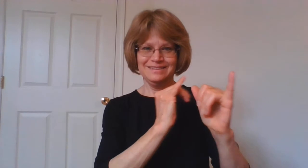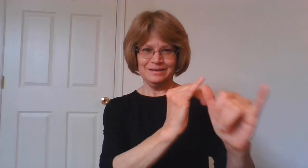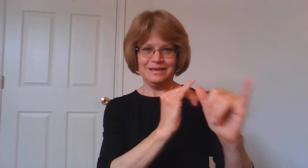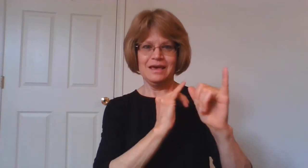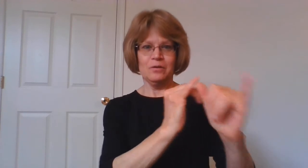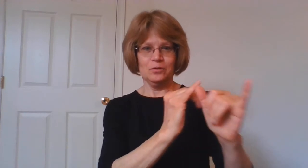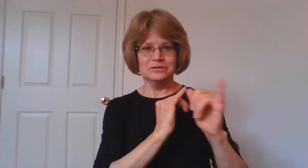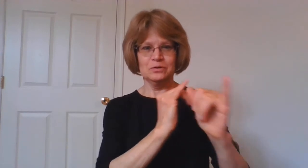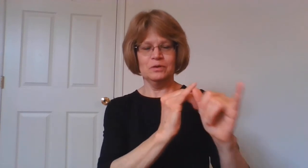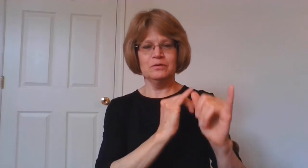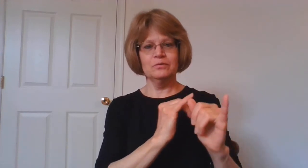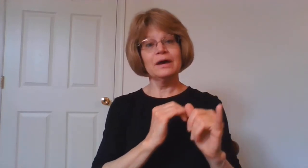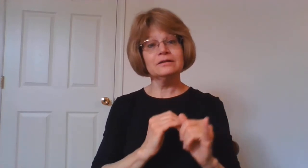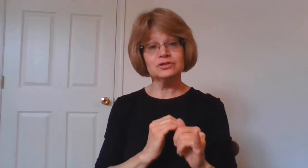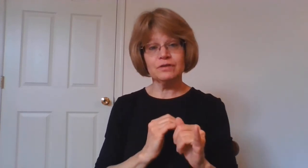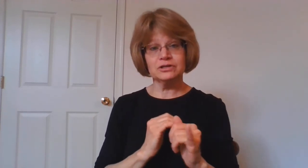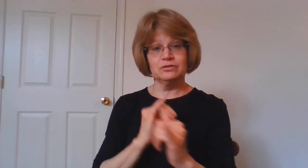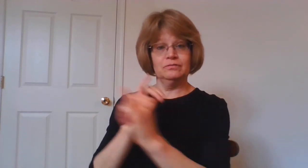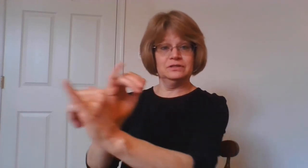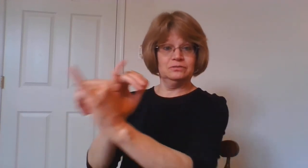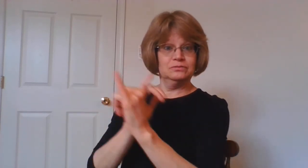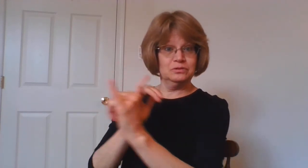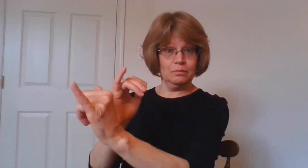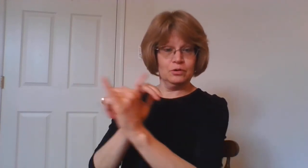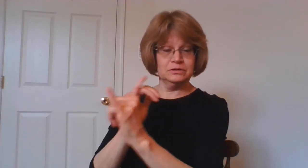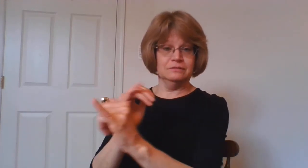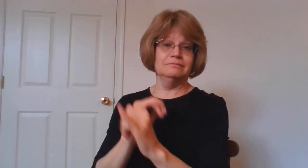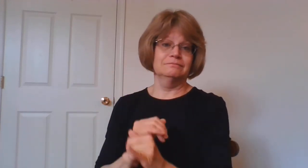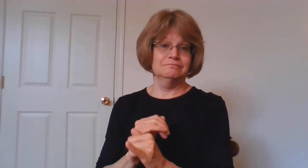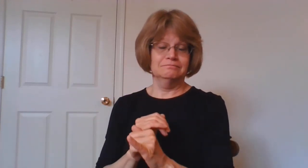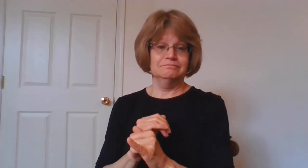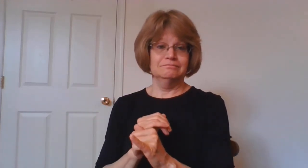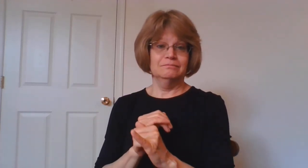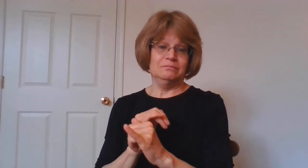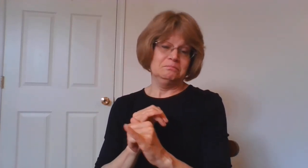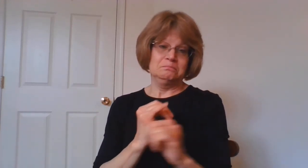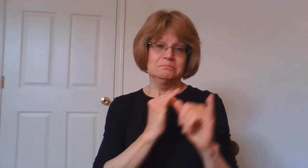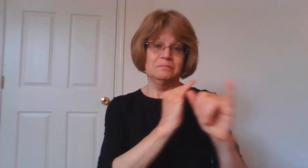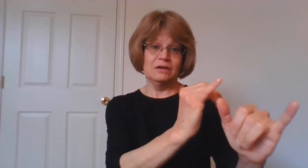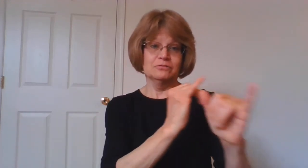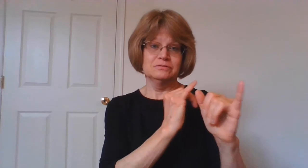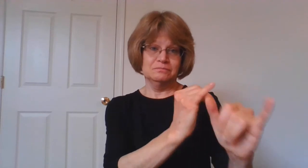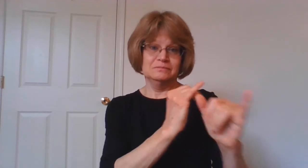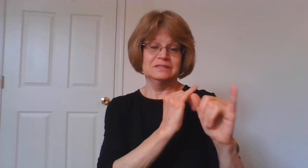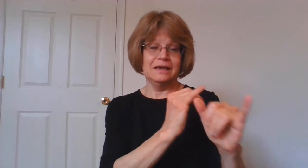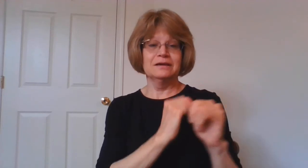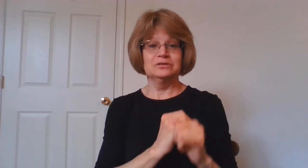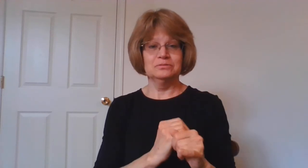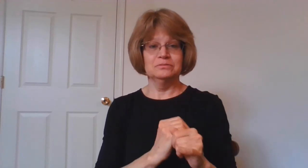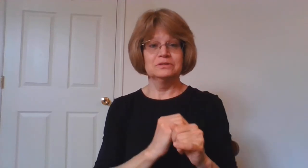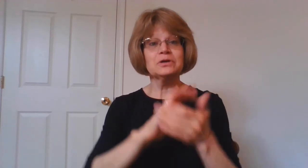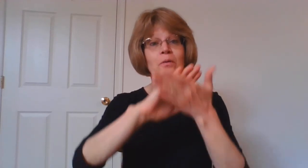And also with you. And it's directional. It's to the person that you're saying it to. So